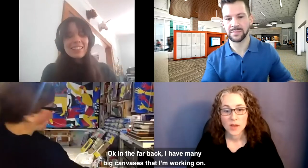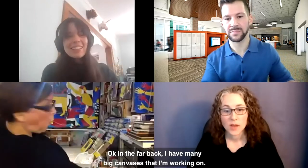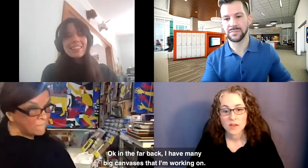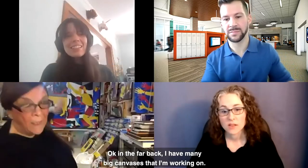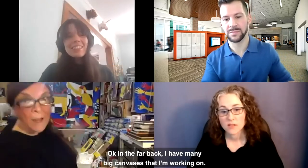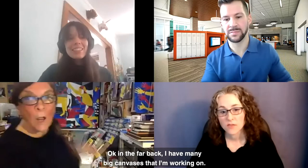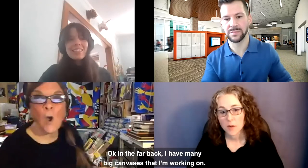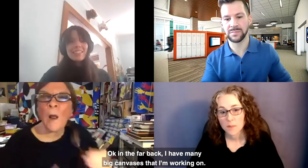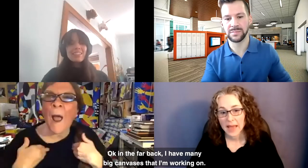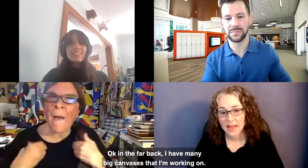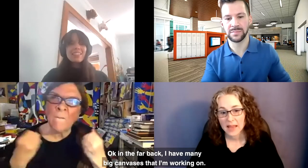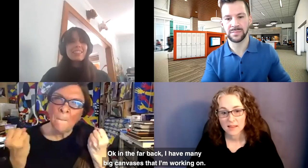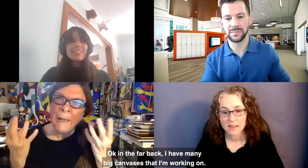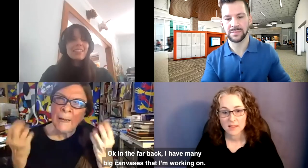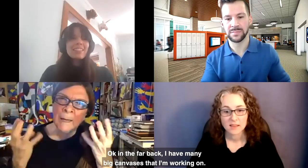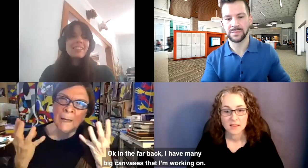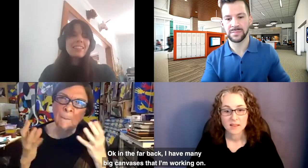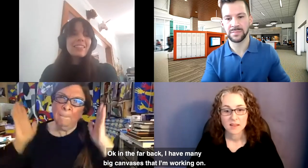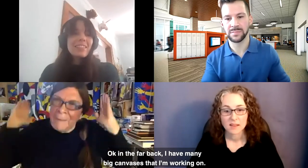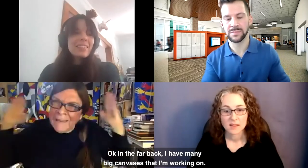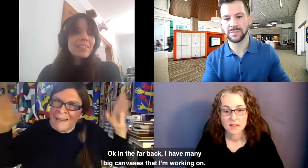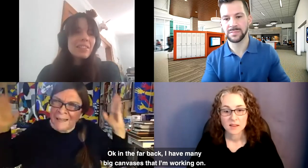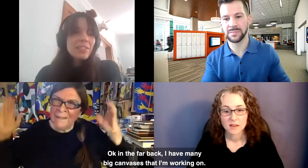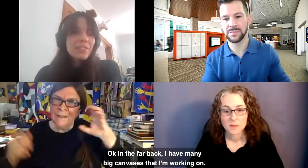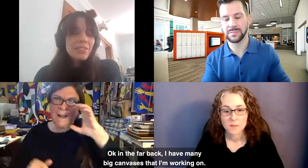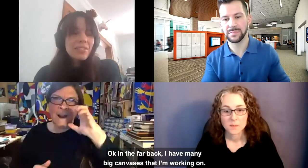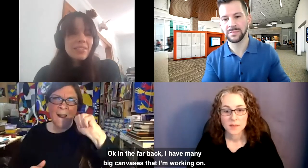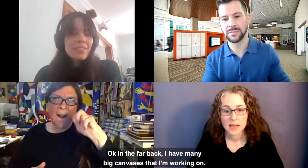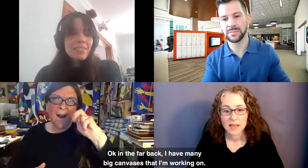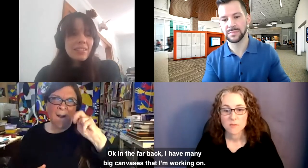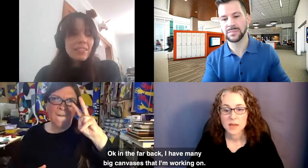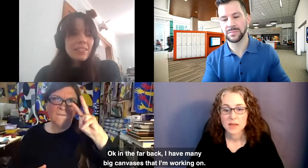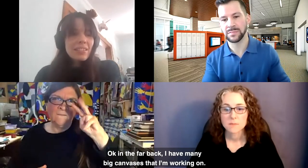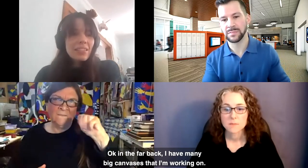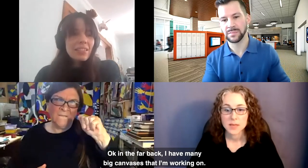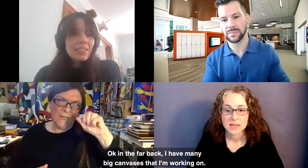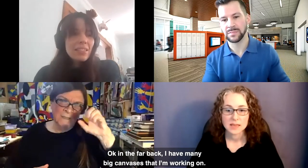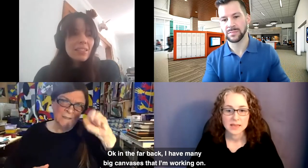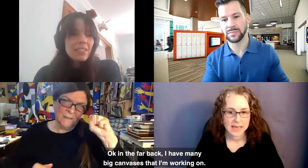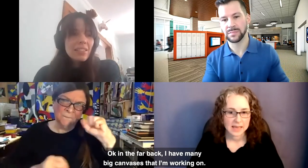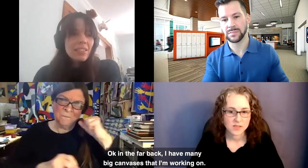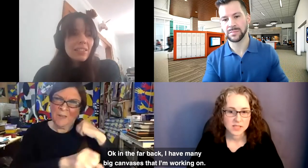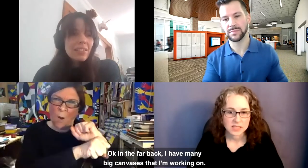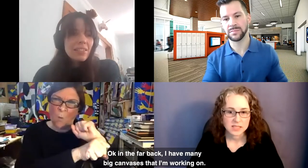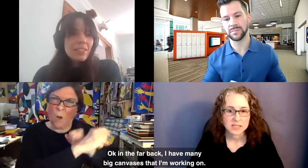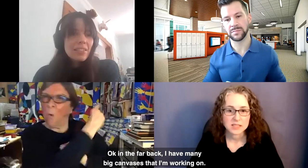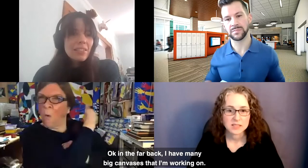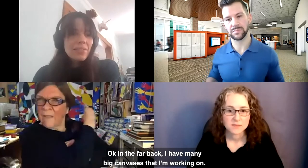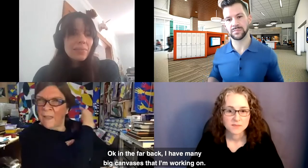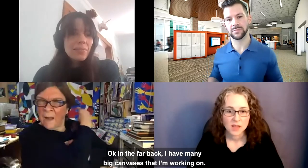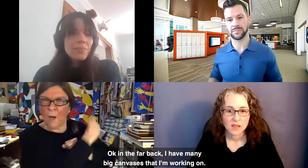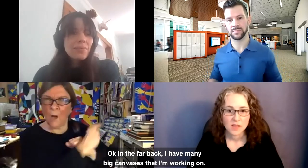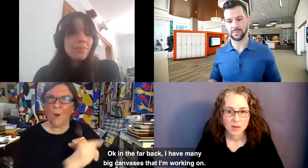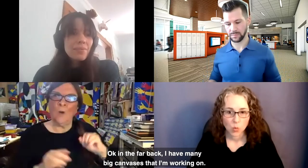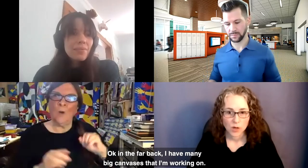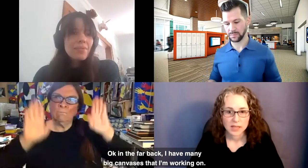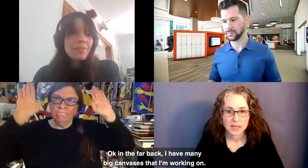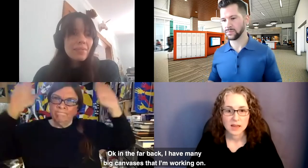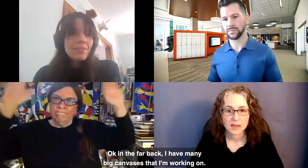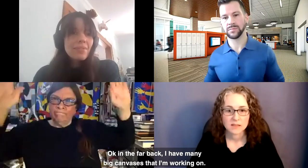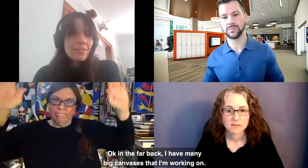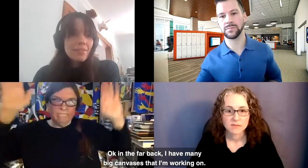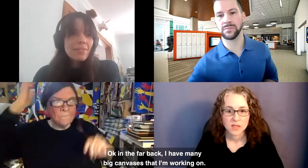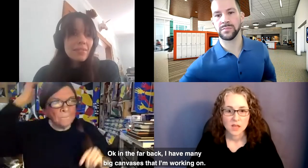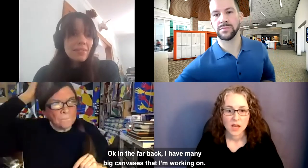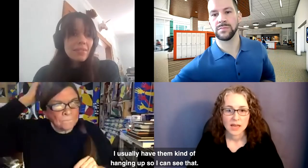Okay, in the far back, I have many big canvases that I'm working